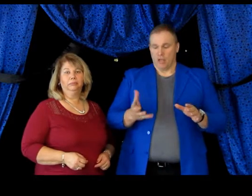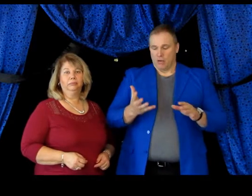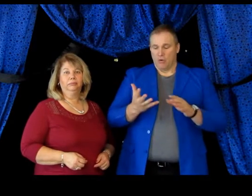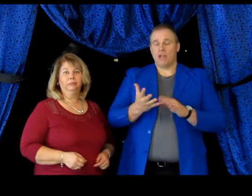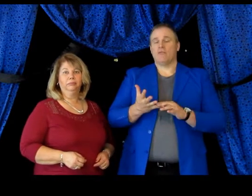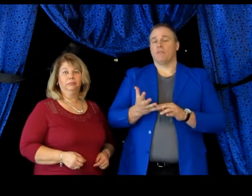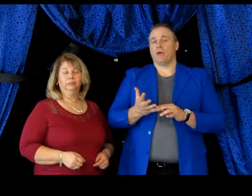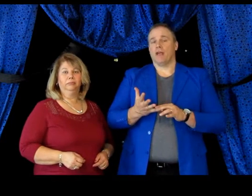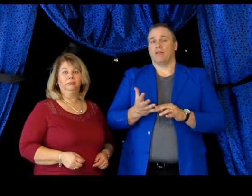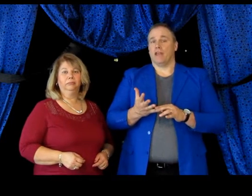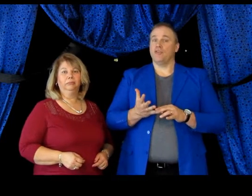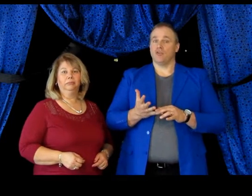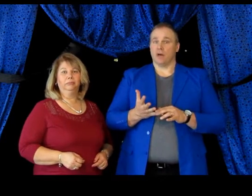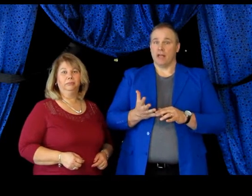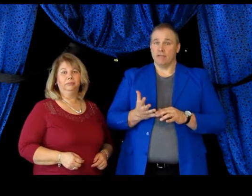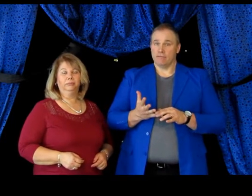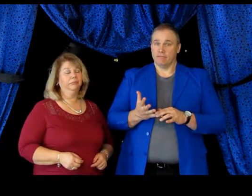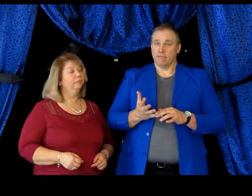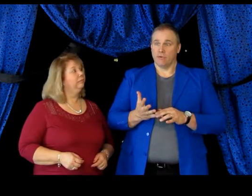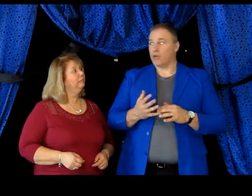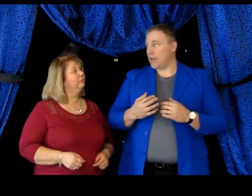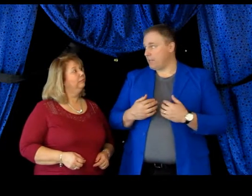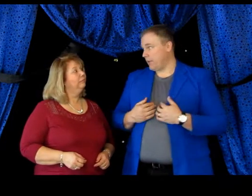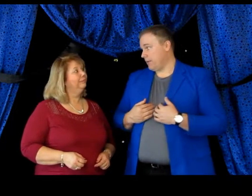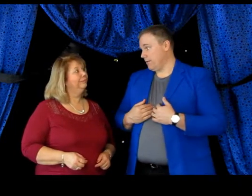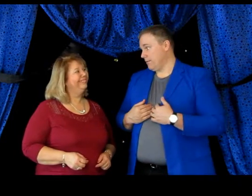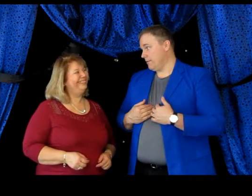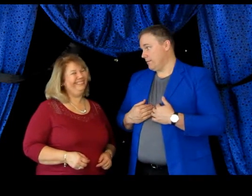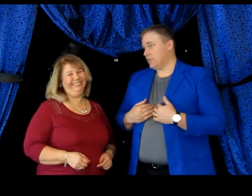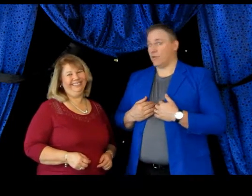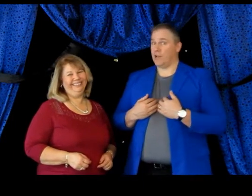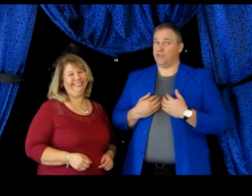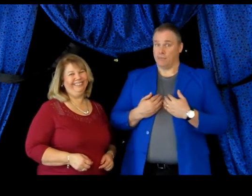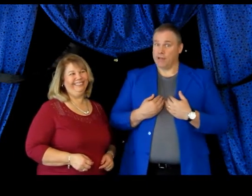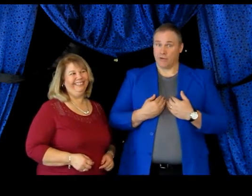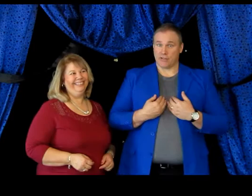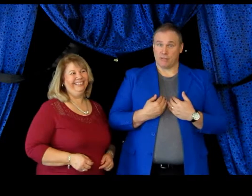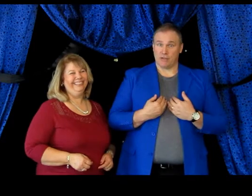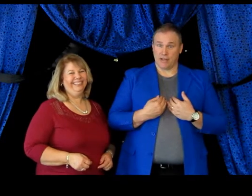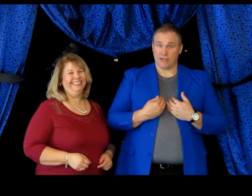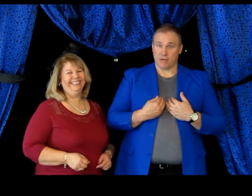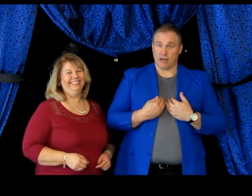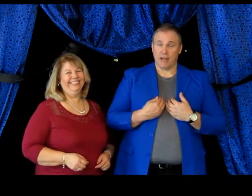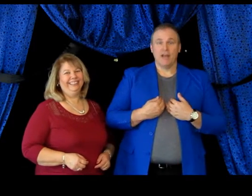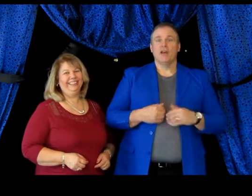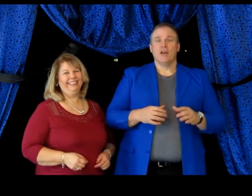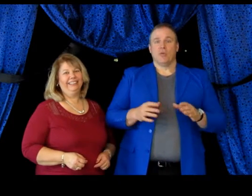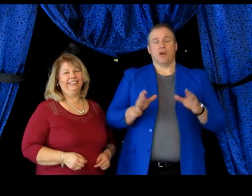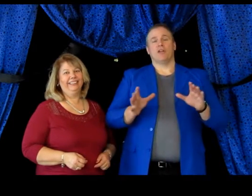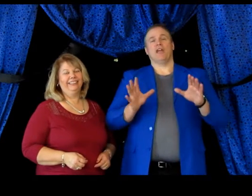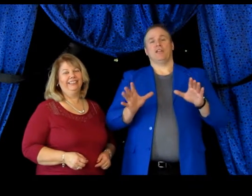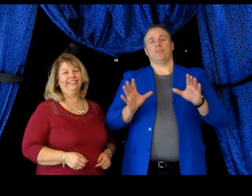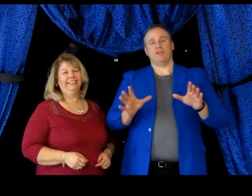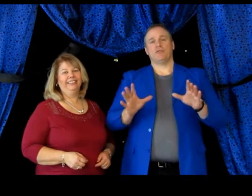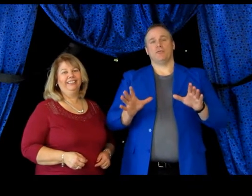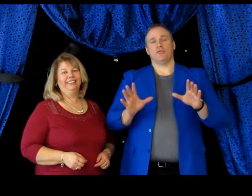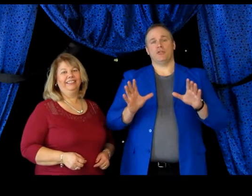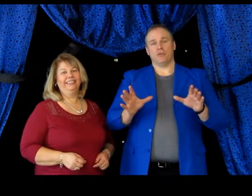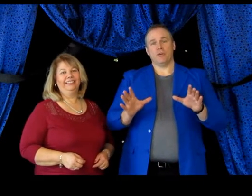We'll even bring the Easter Bunny. Who could that be? It certainly isn't me dressed up as the Easter Bunny. We're going to take the pictures for your children